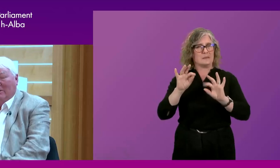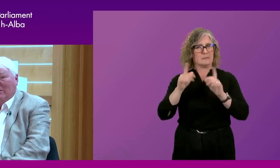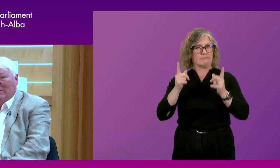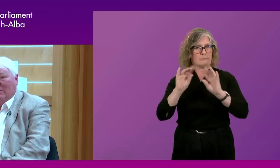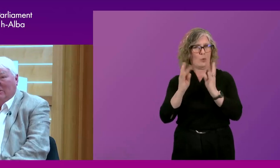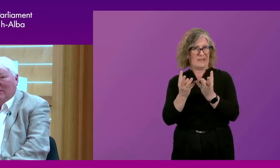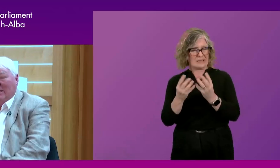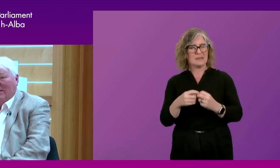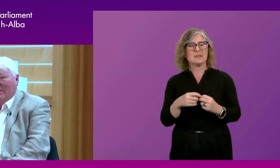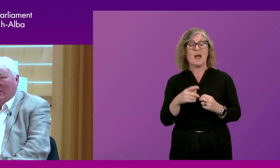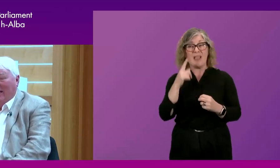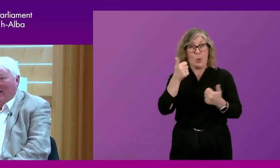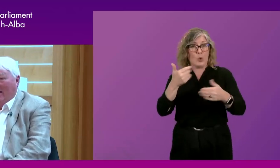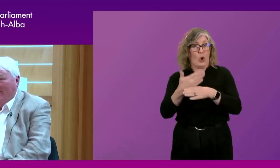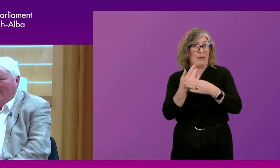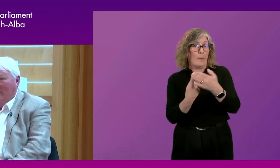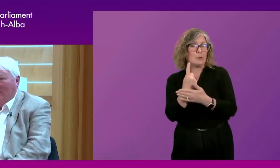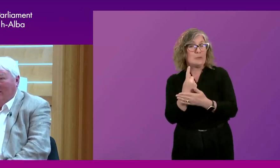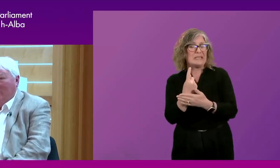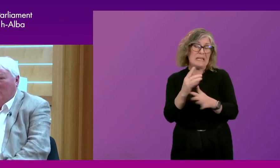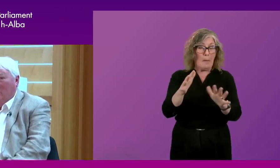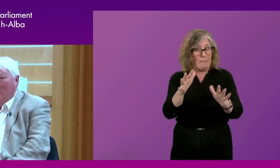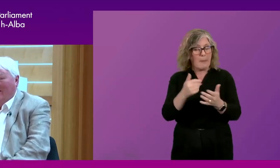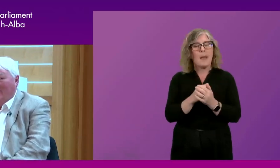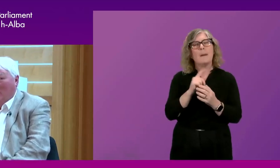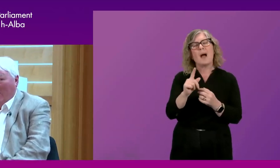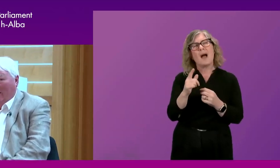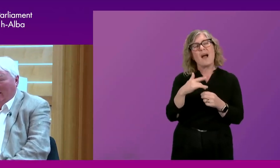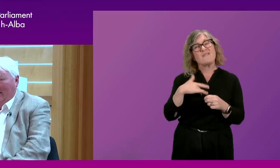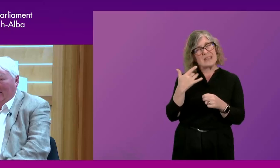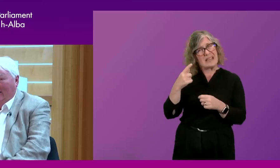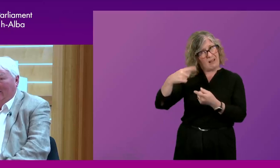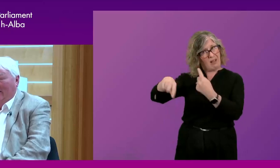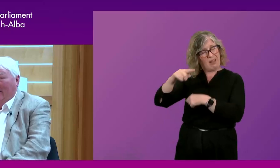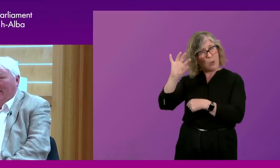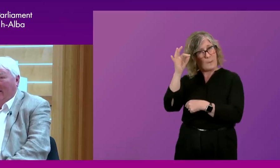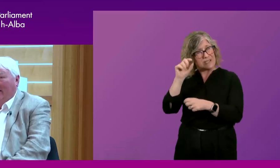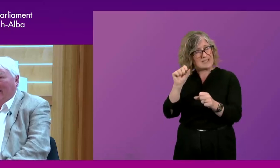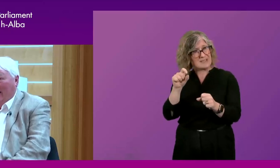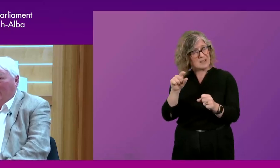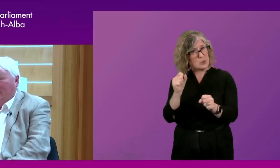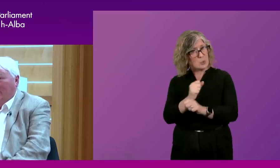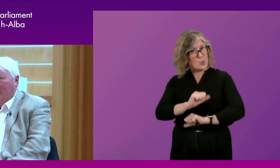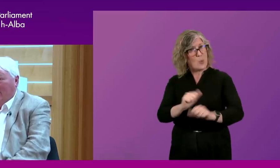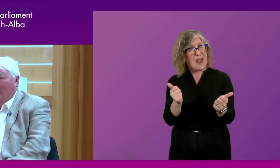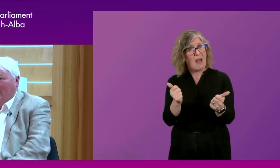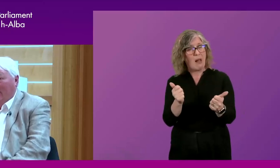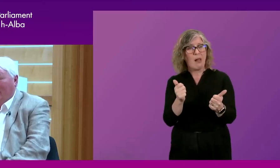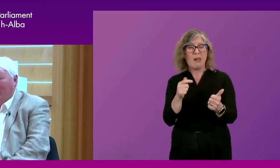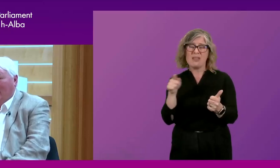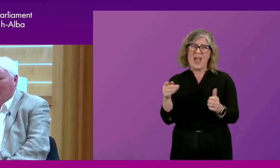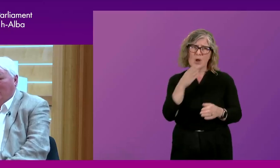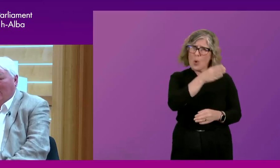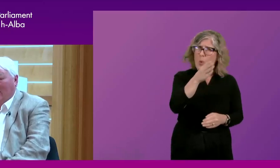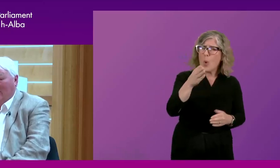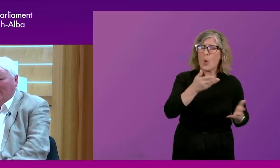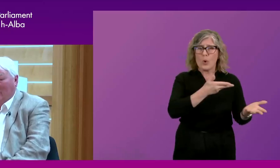to some extent. But I think the committees do relatively well in getting out to consult. I would like